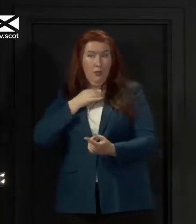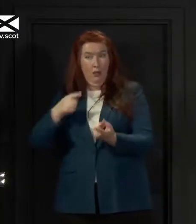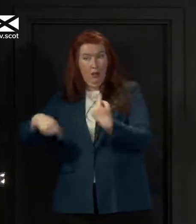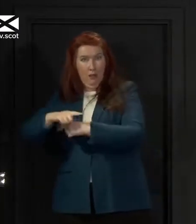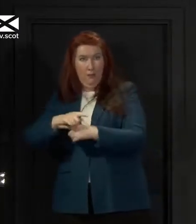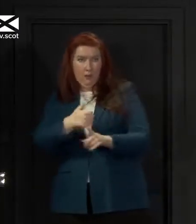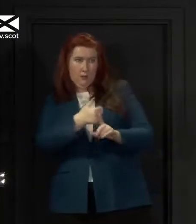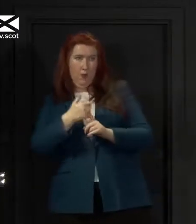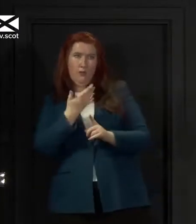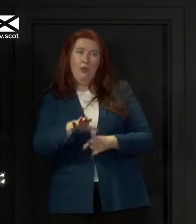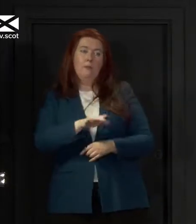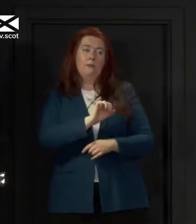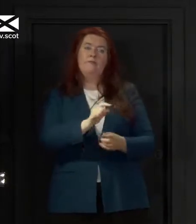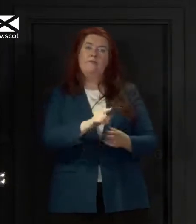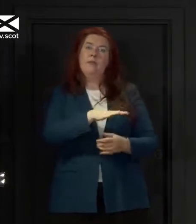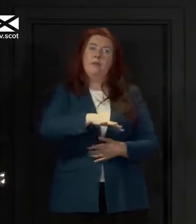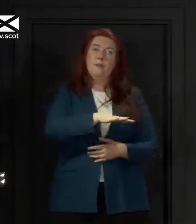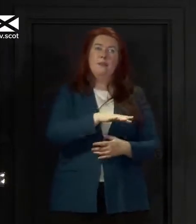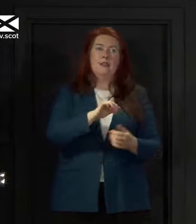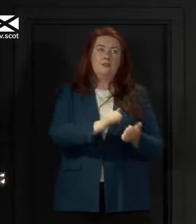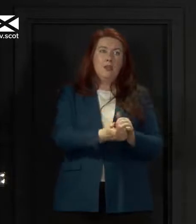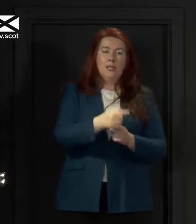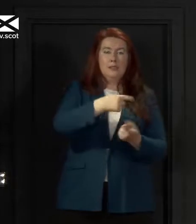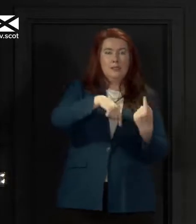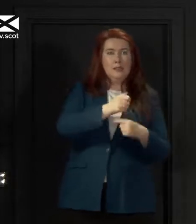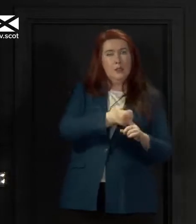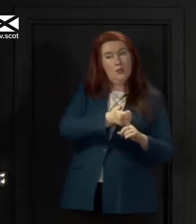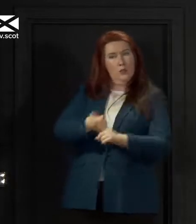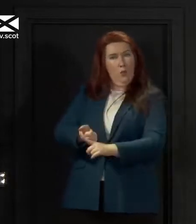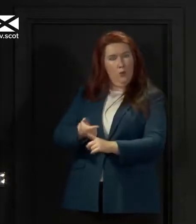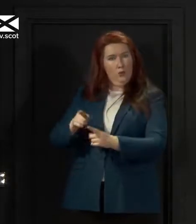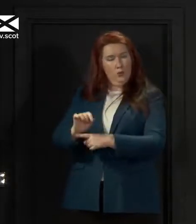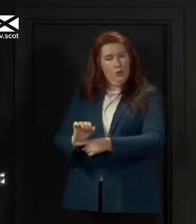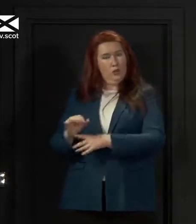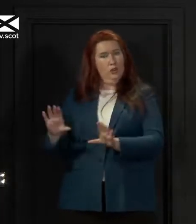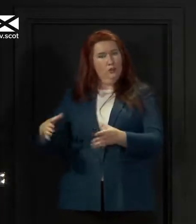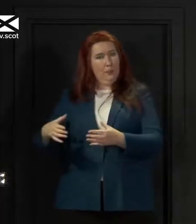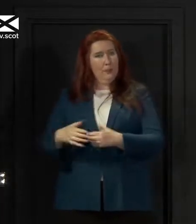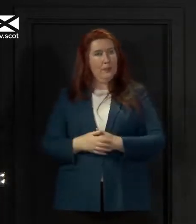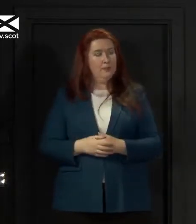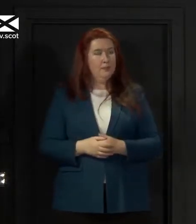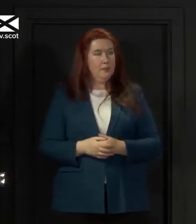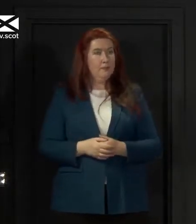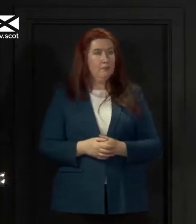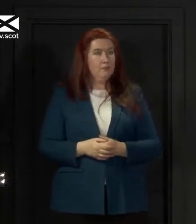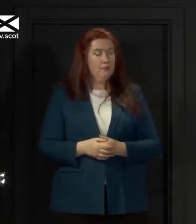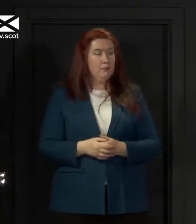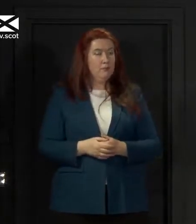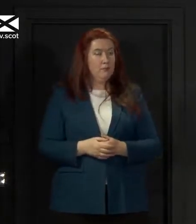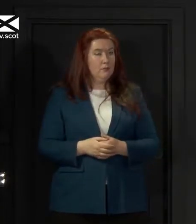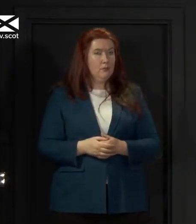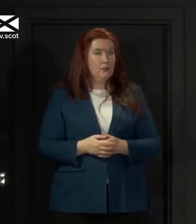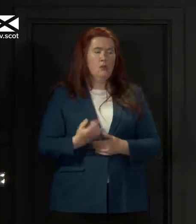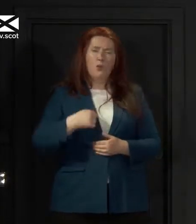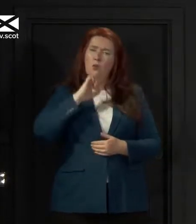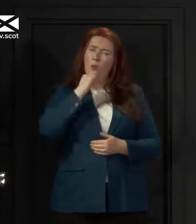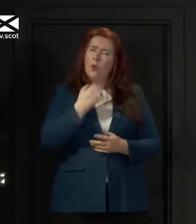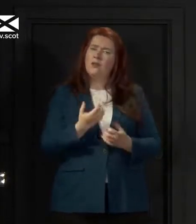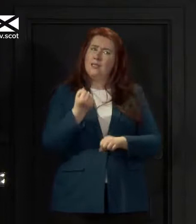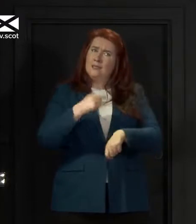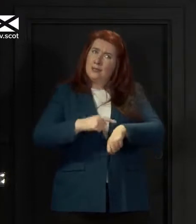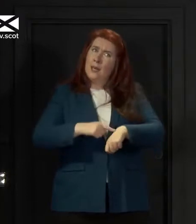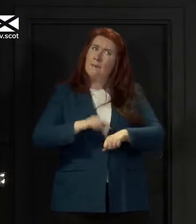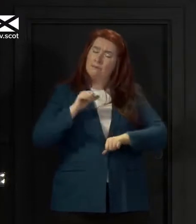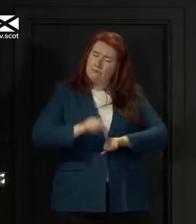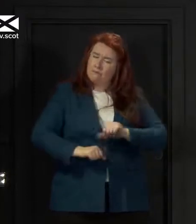in contact with them to give them support as a shielding group. And we will take our time to get that